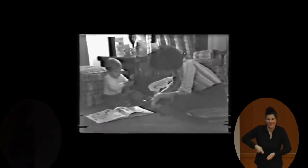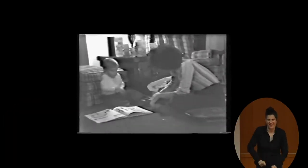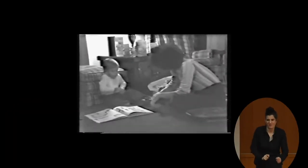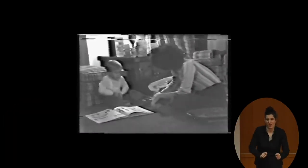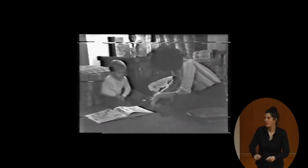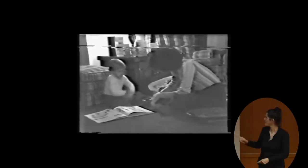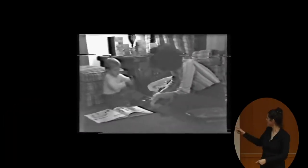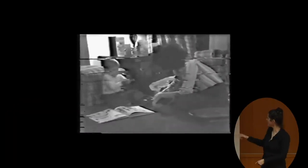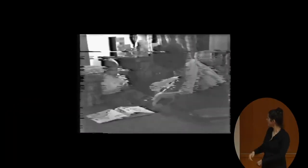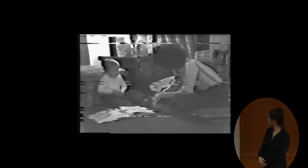Shovel. Shovel.